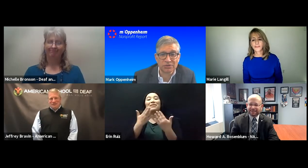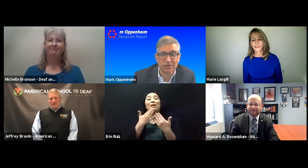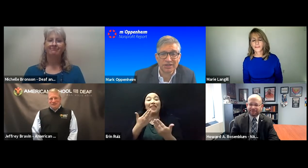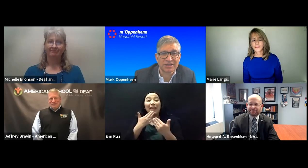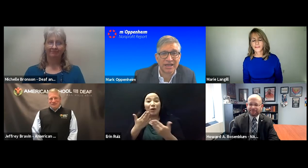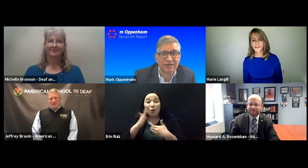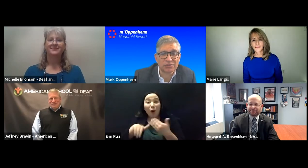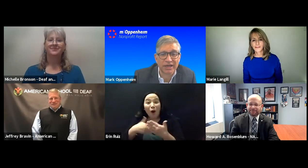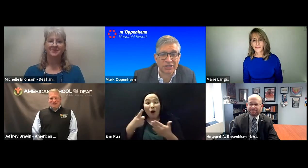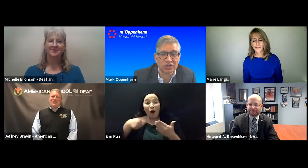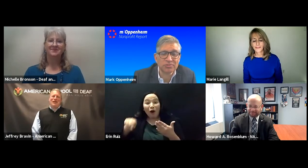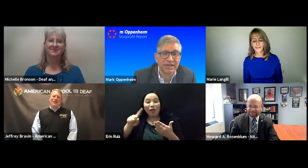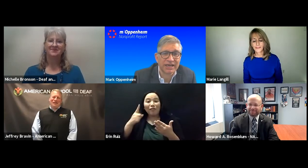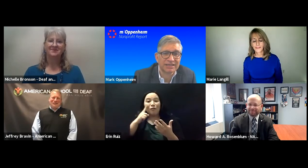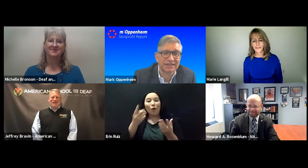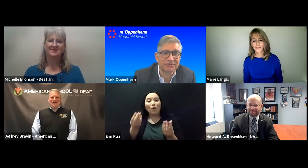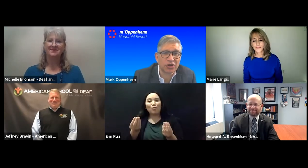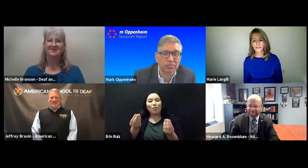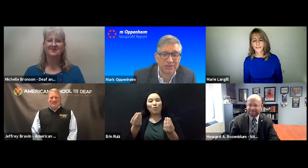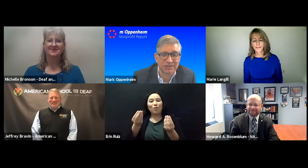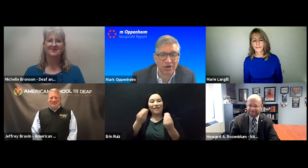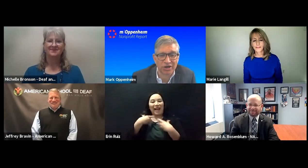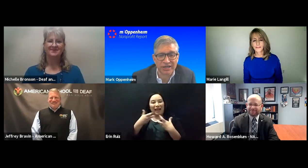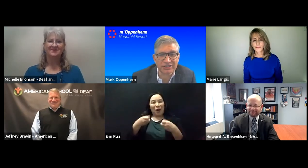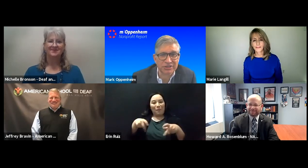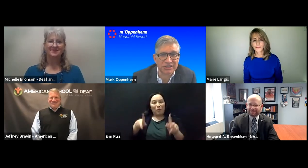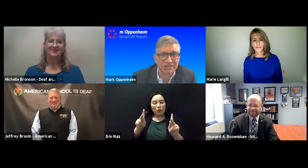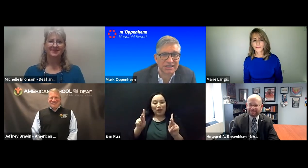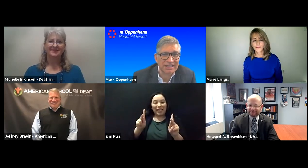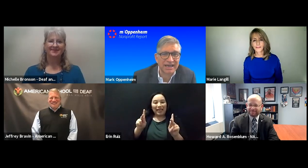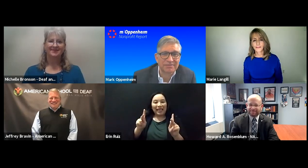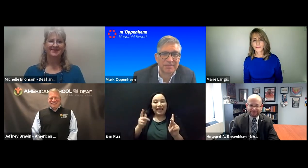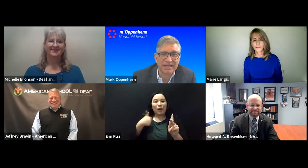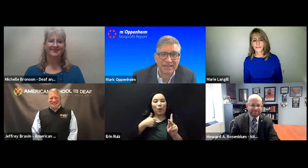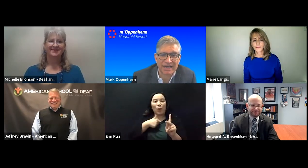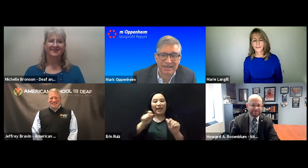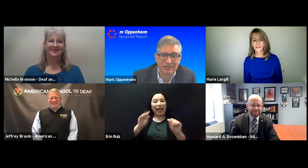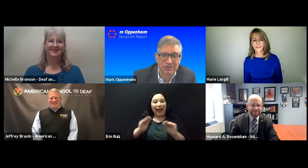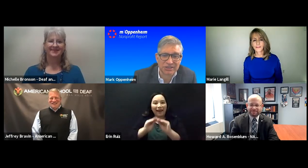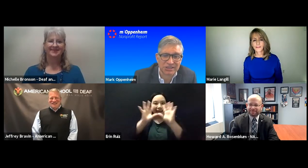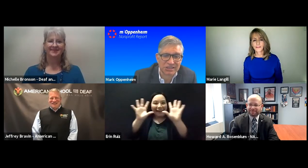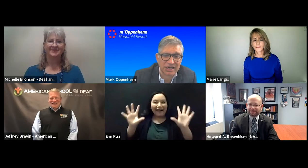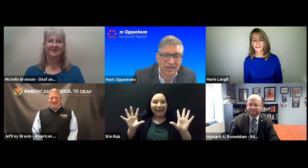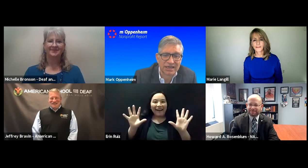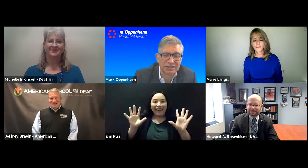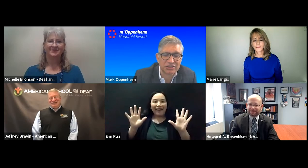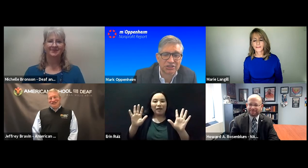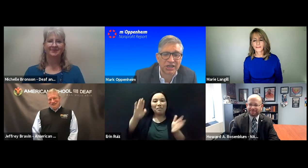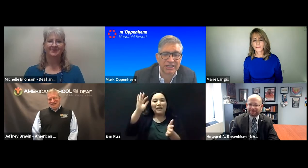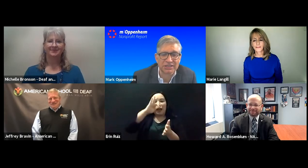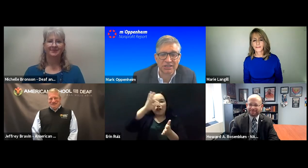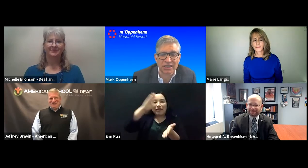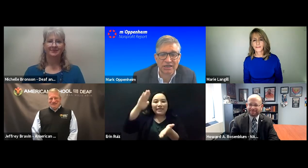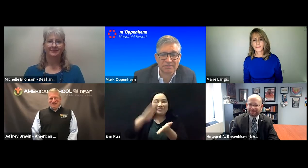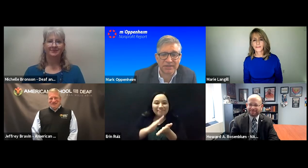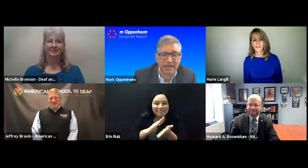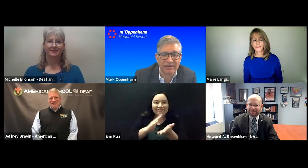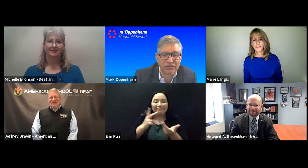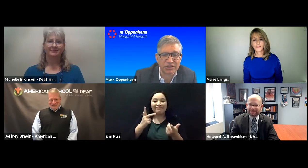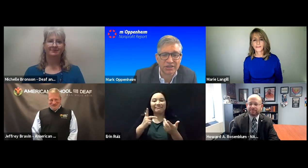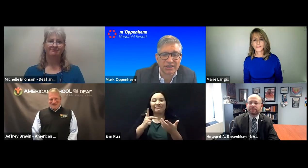window that can illuminate, if opened, our ignorance and make that ignorance into changed